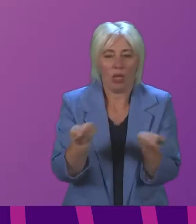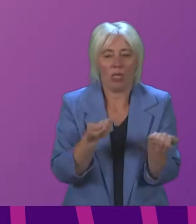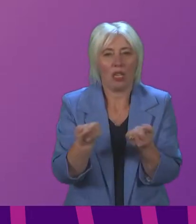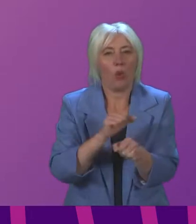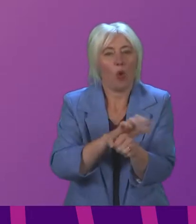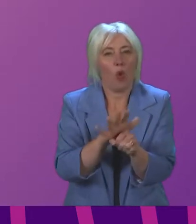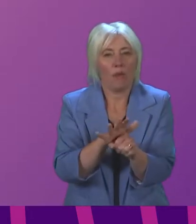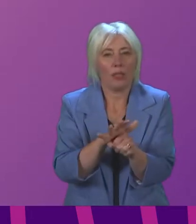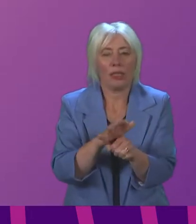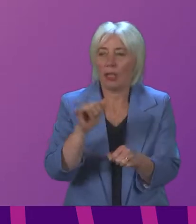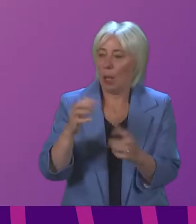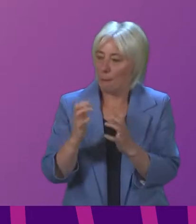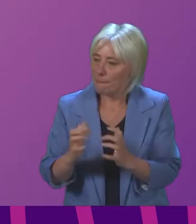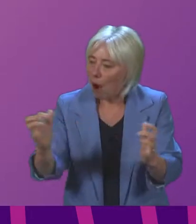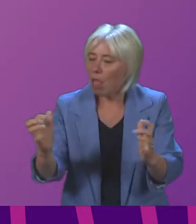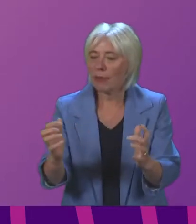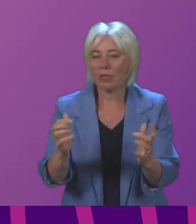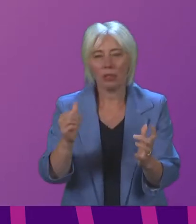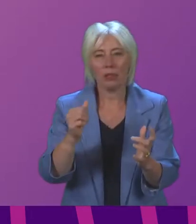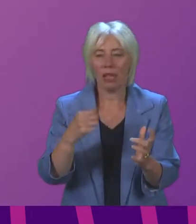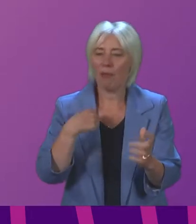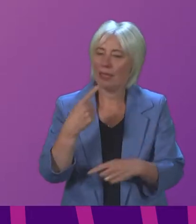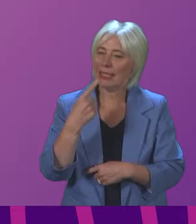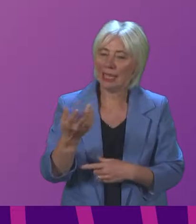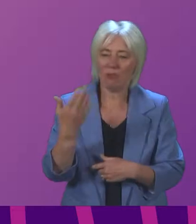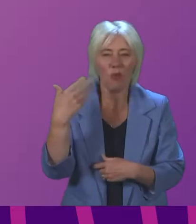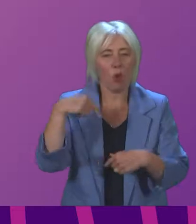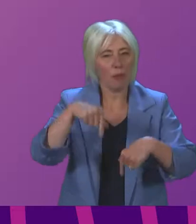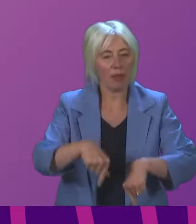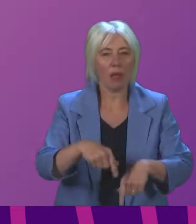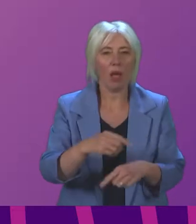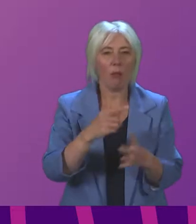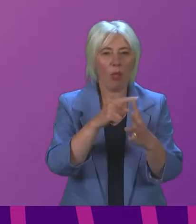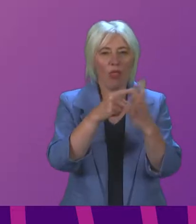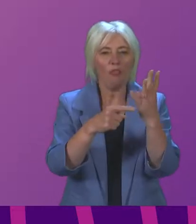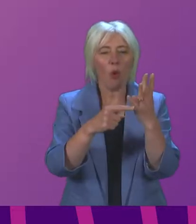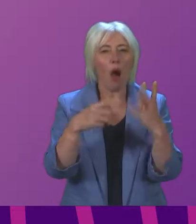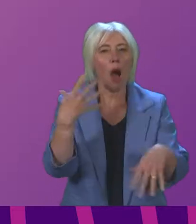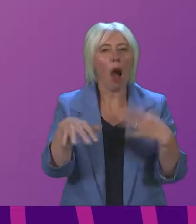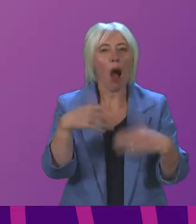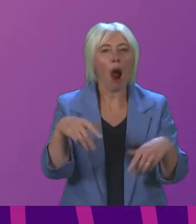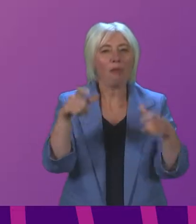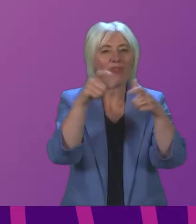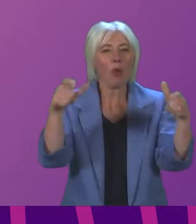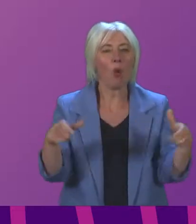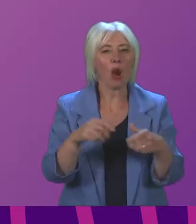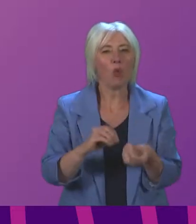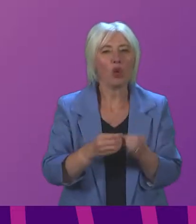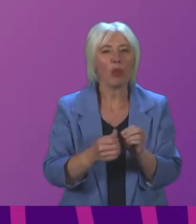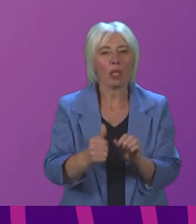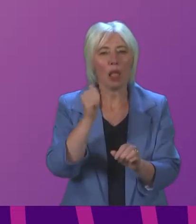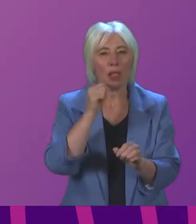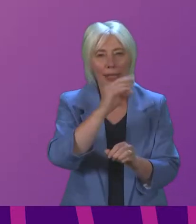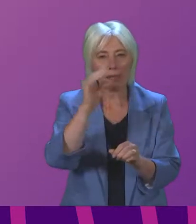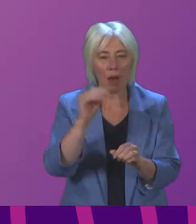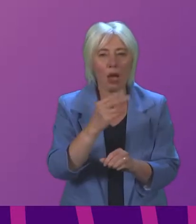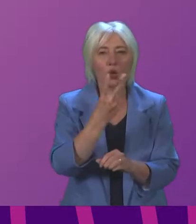will have heard from me as Parliament has heard from me on many occasions about the development of the Four Harms framework which we developed last summer in the summer